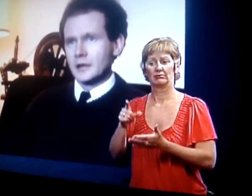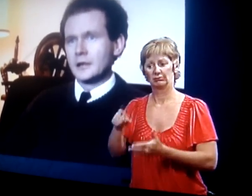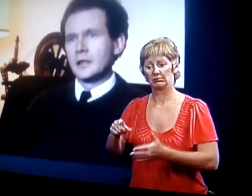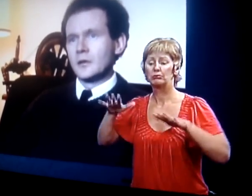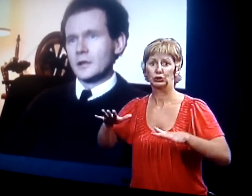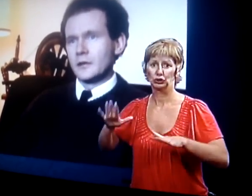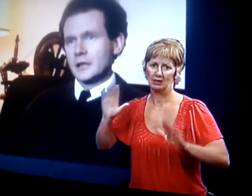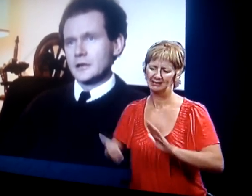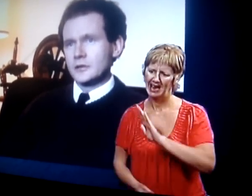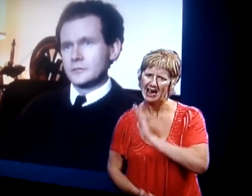when they did so. It's a...